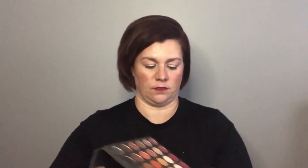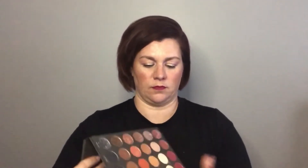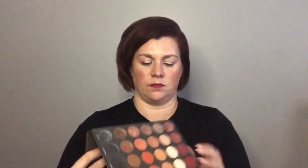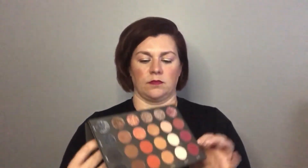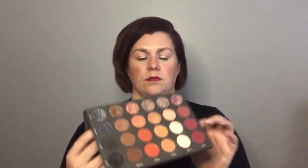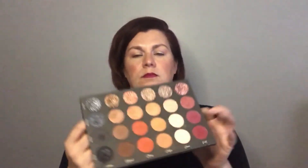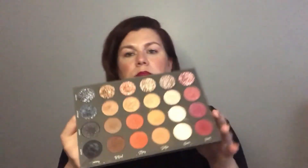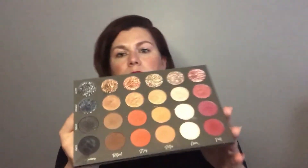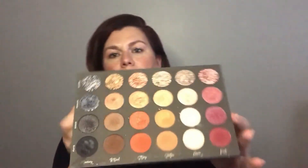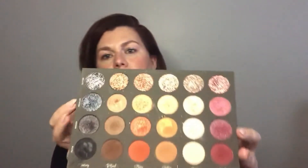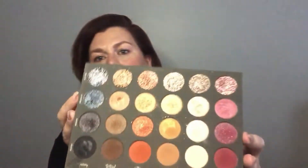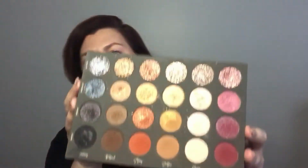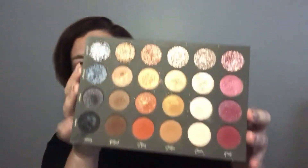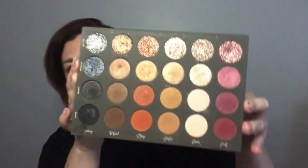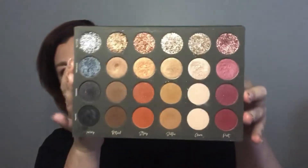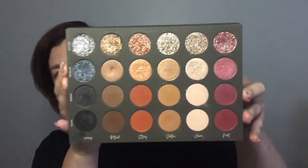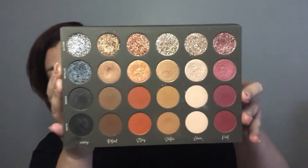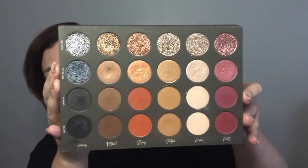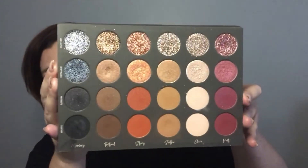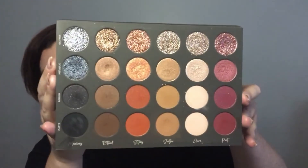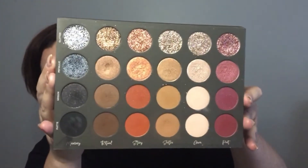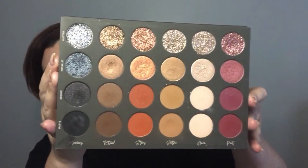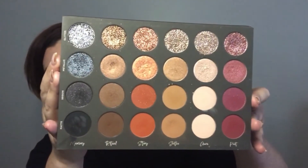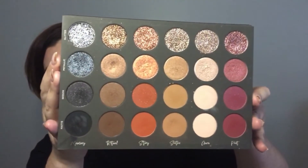look at this oh